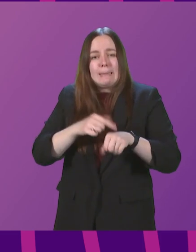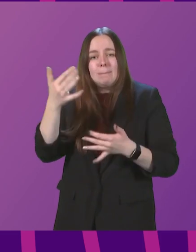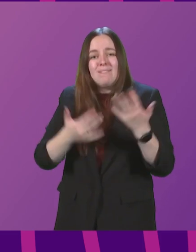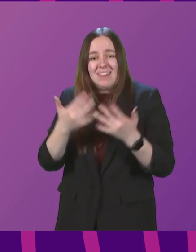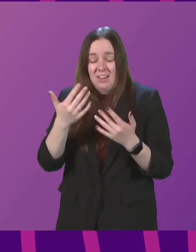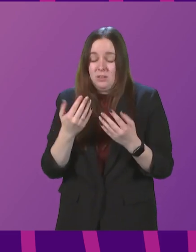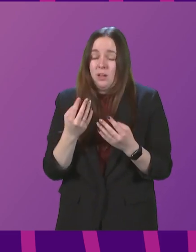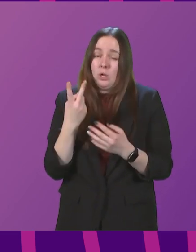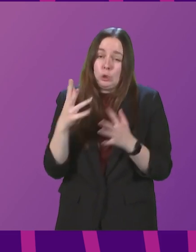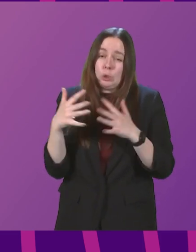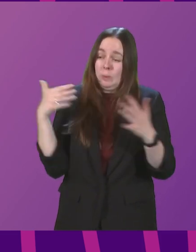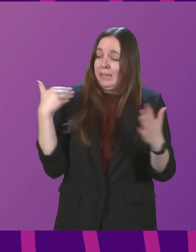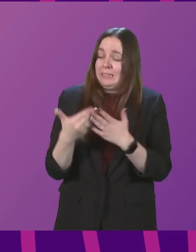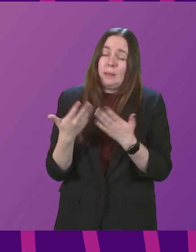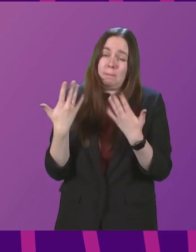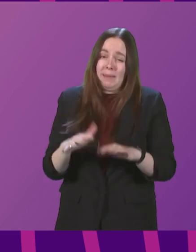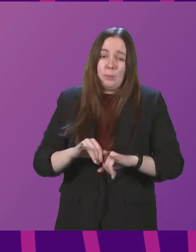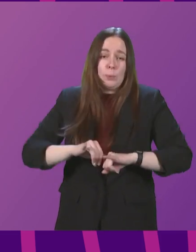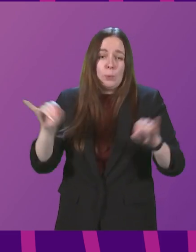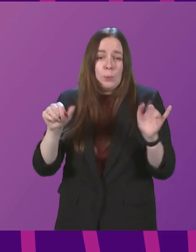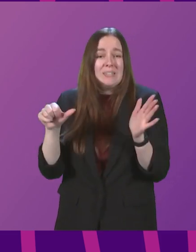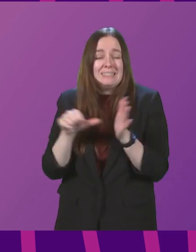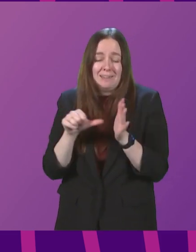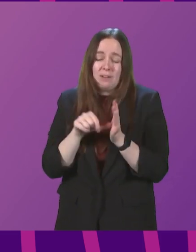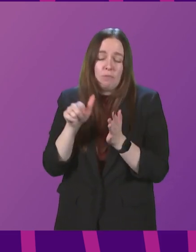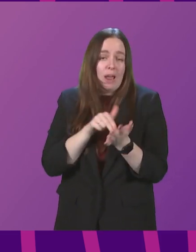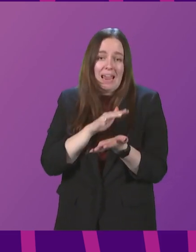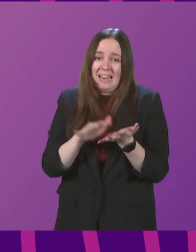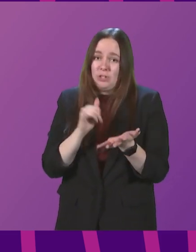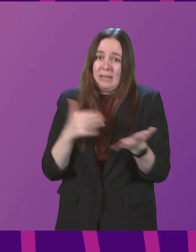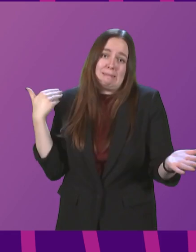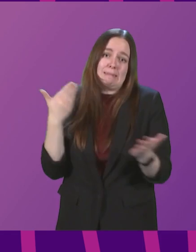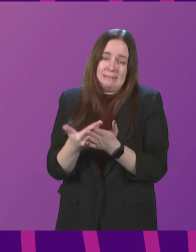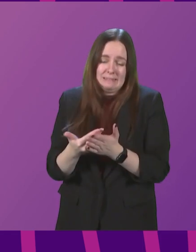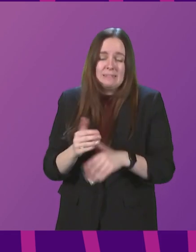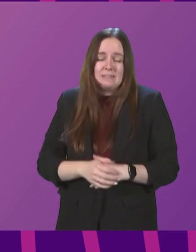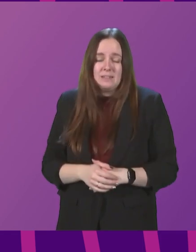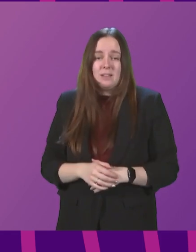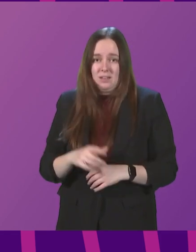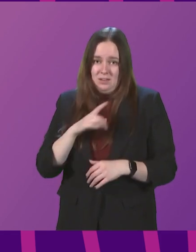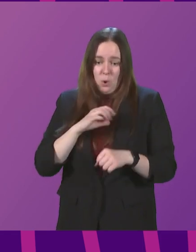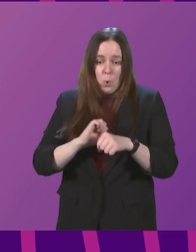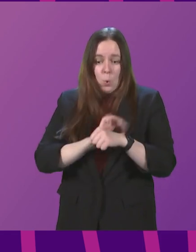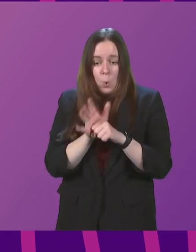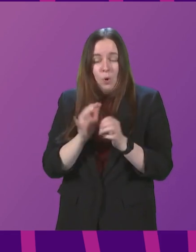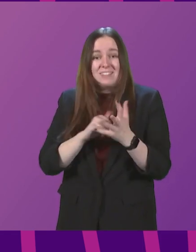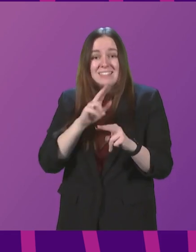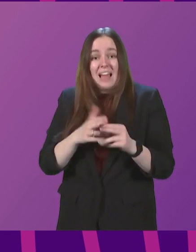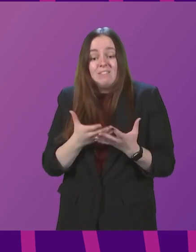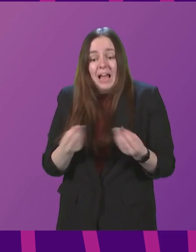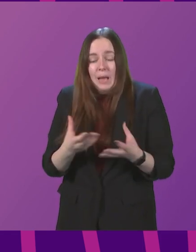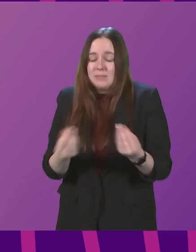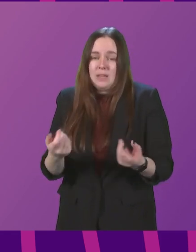past couple of weeks have probably been the most difficult the NHS has ever faced, as COVID-related staff absences have